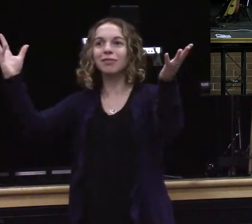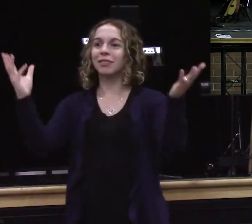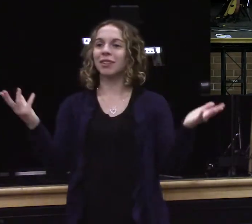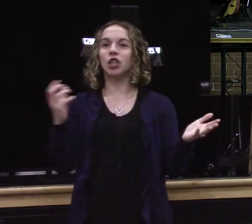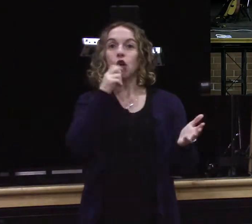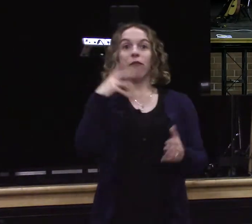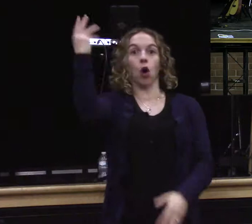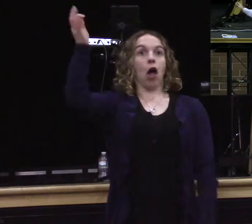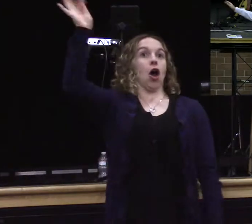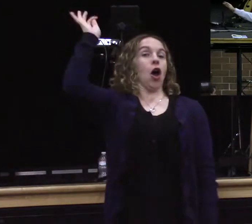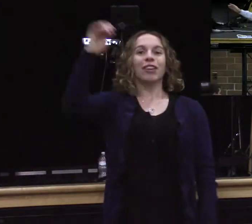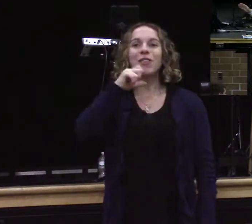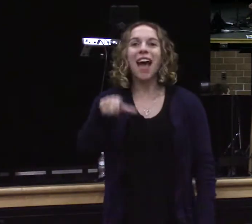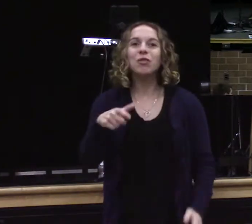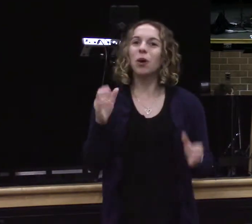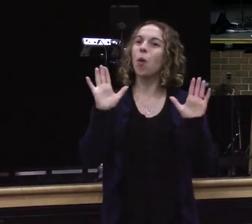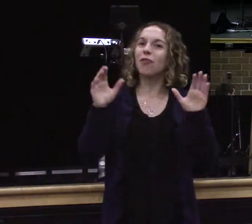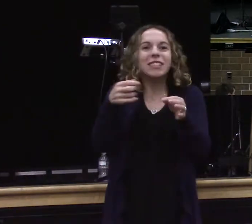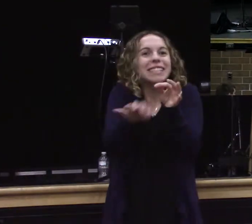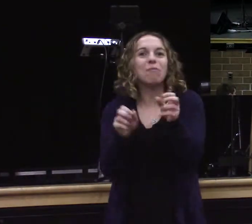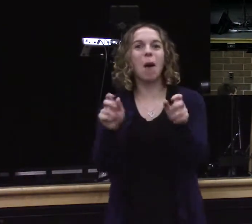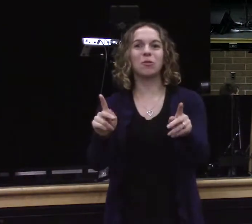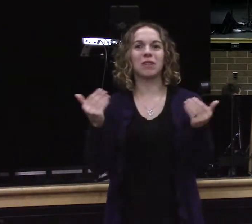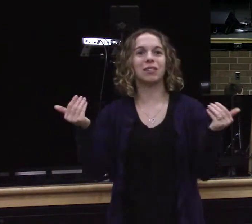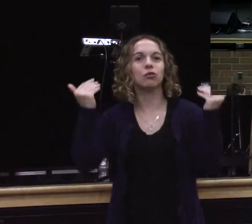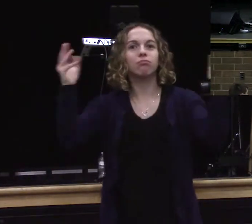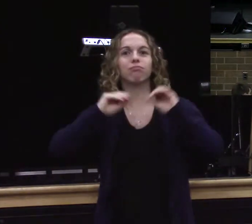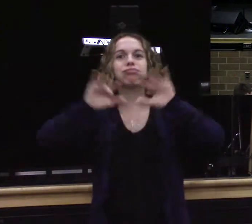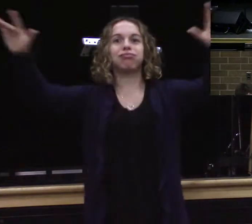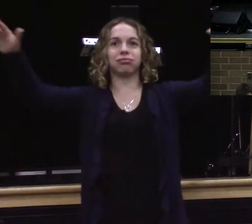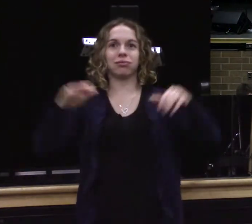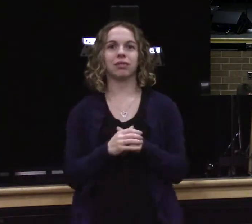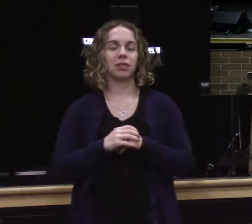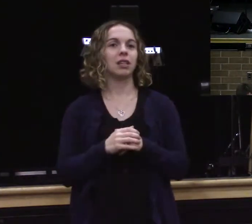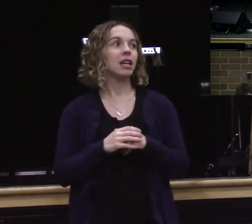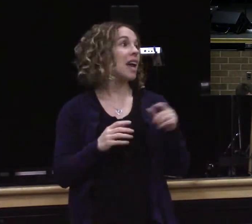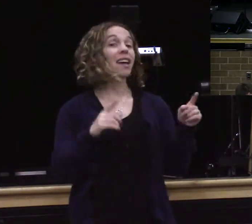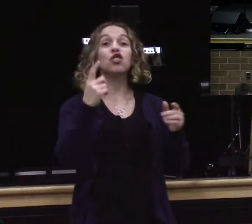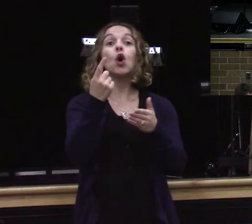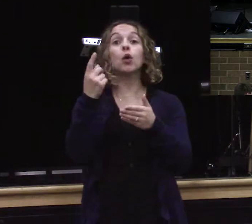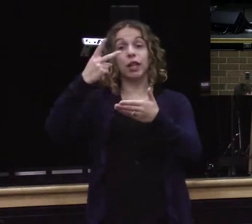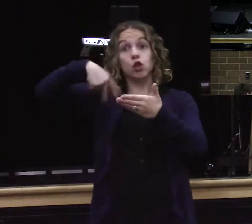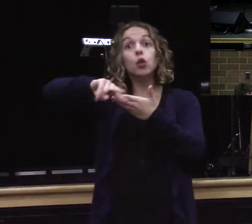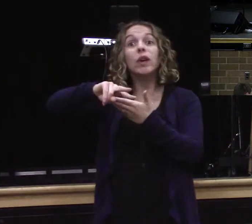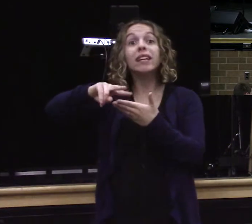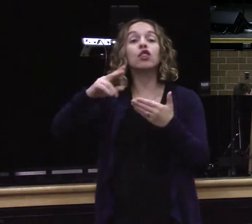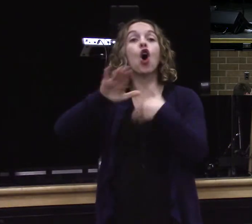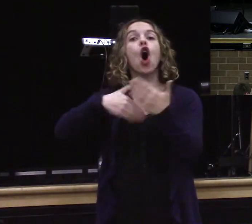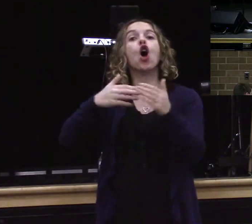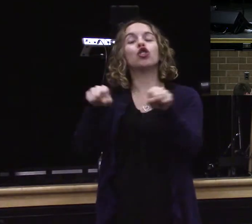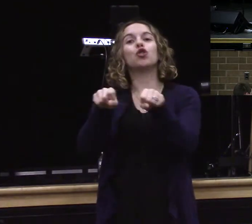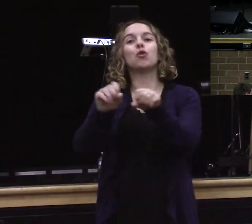whole place will be filled Annette isn't that true the boxes they usually fill the whole thing and it's just beautiful all presents for kids